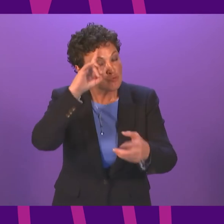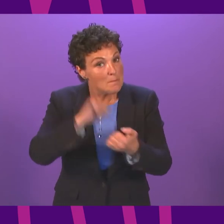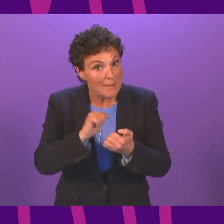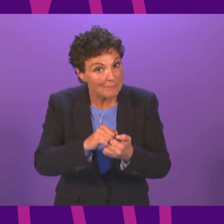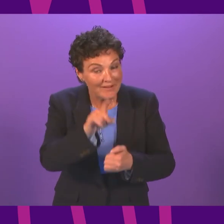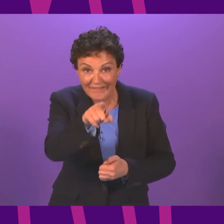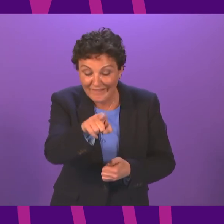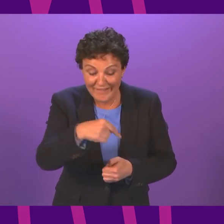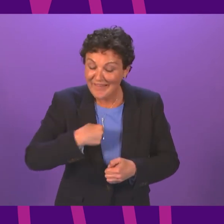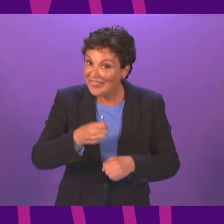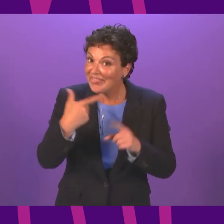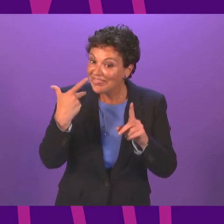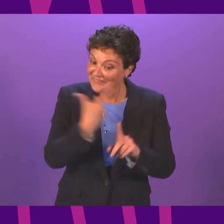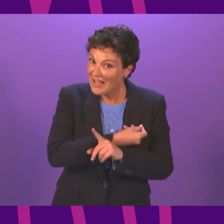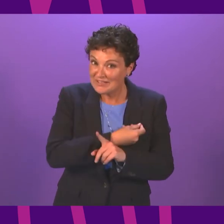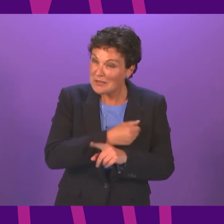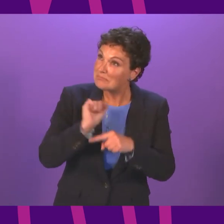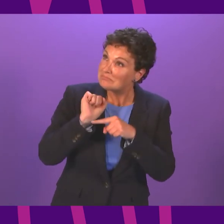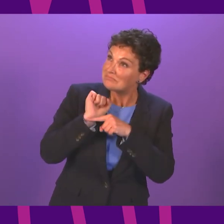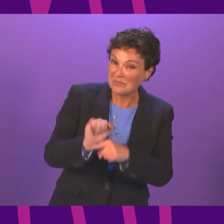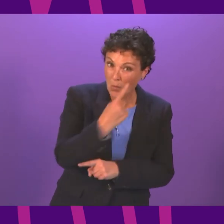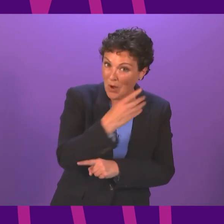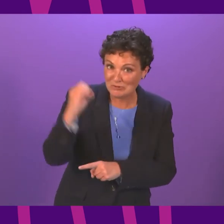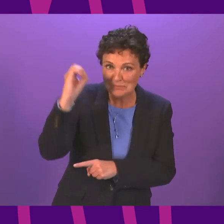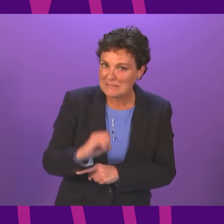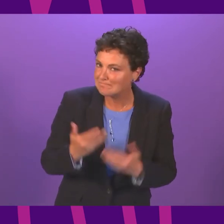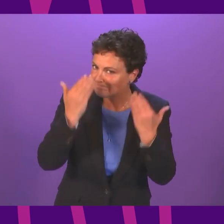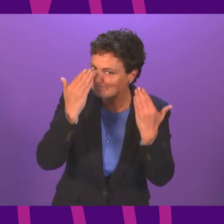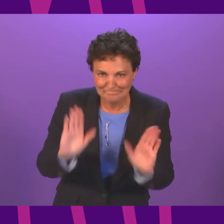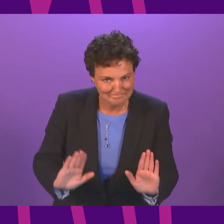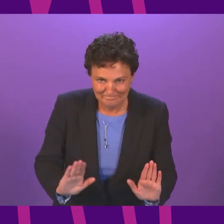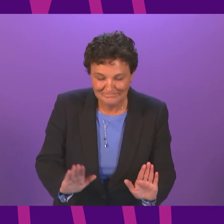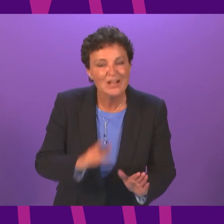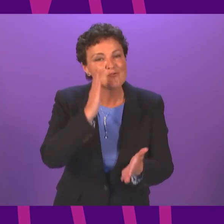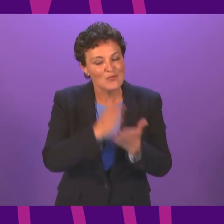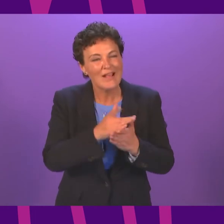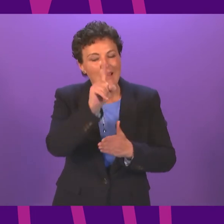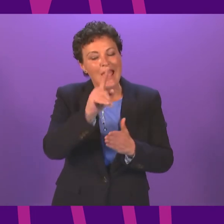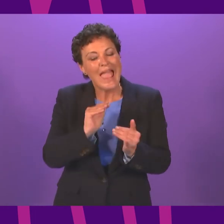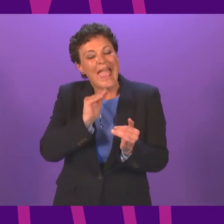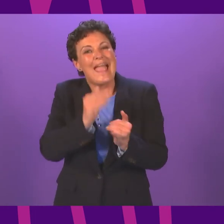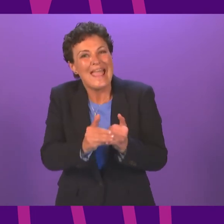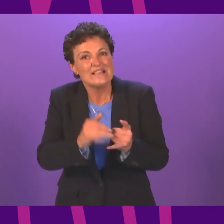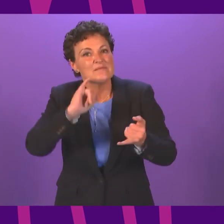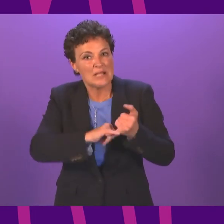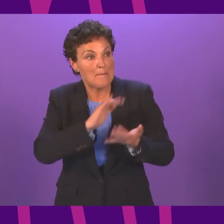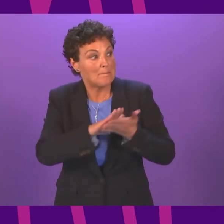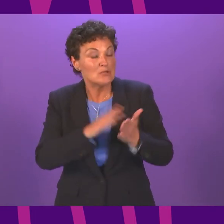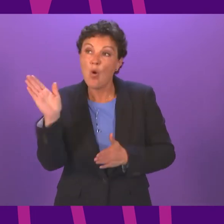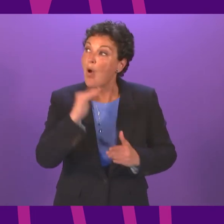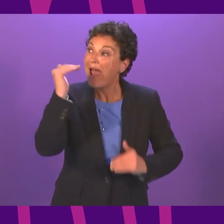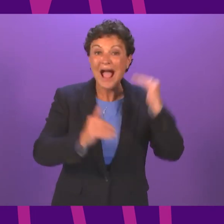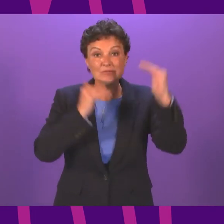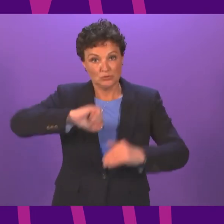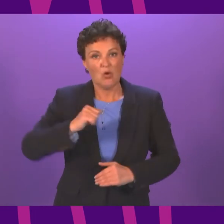doesn't provide 100% protection. And it won't be until later in September that all adults will have the protection of full vaccination.